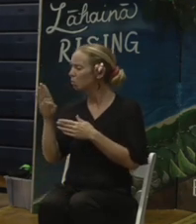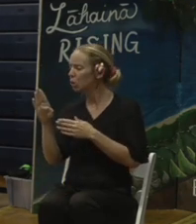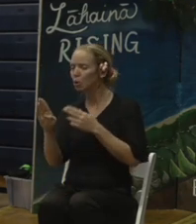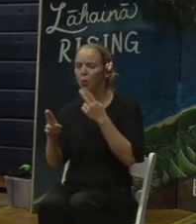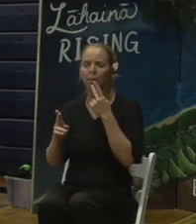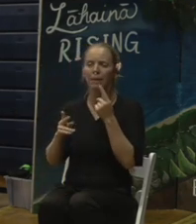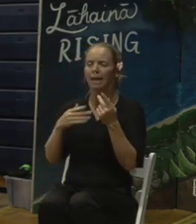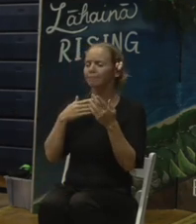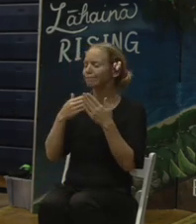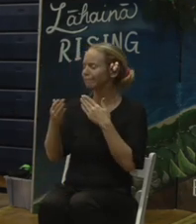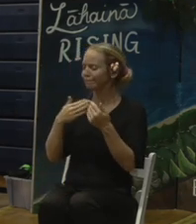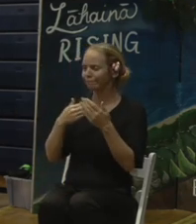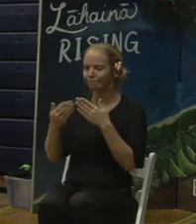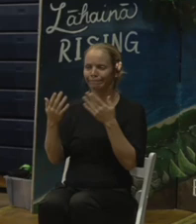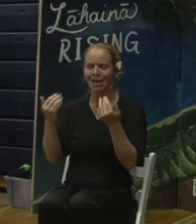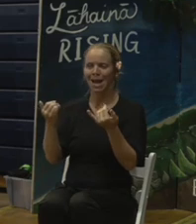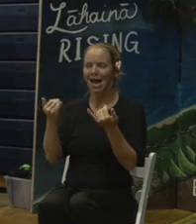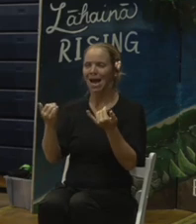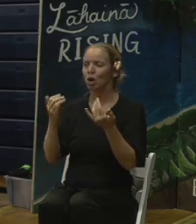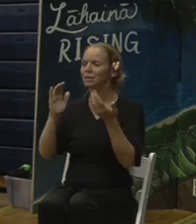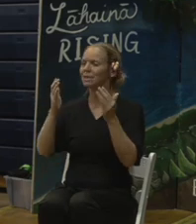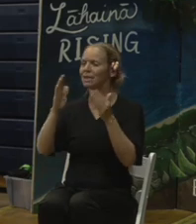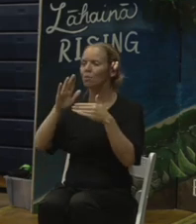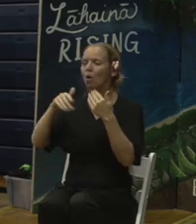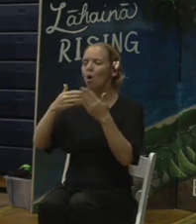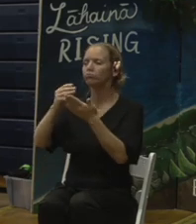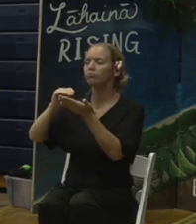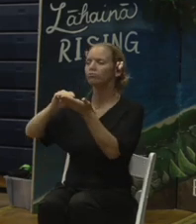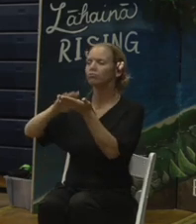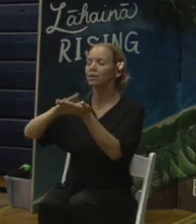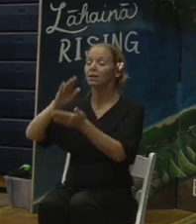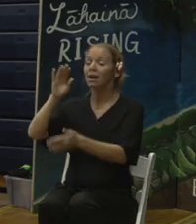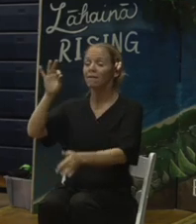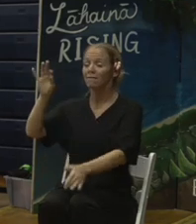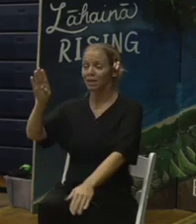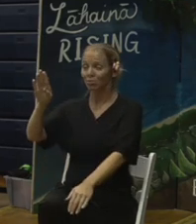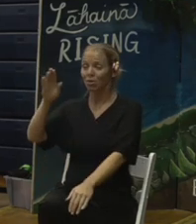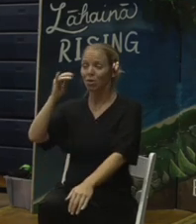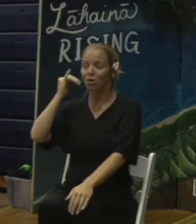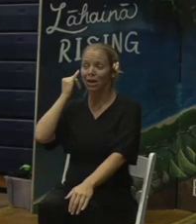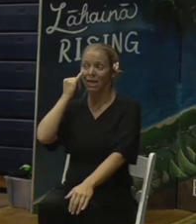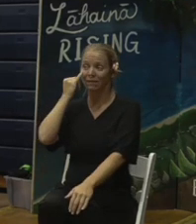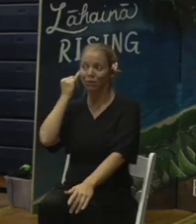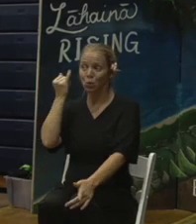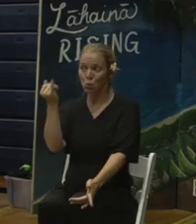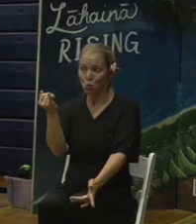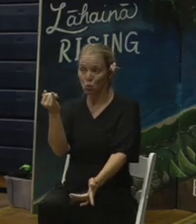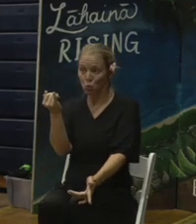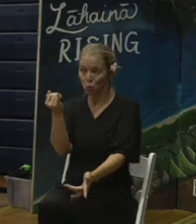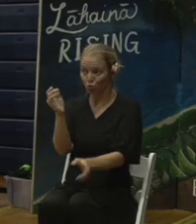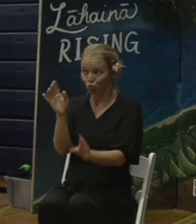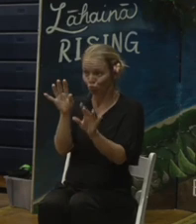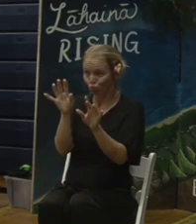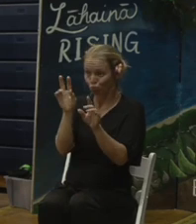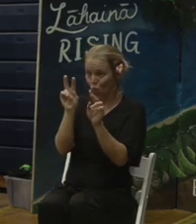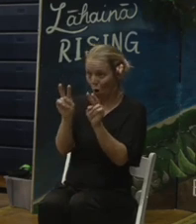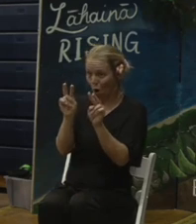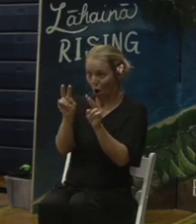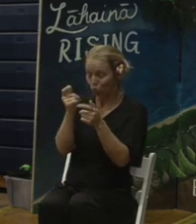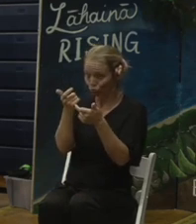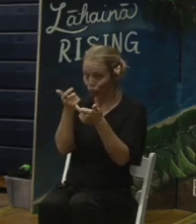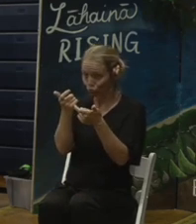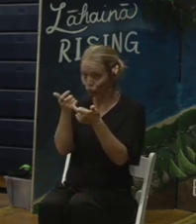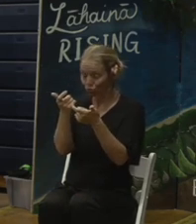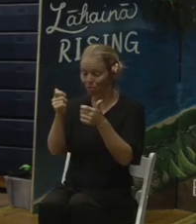was writing on any of them. Facebook, if you're watching via Facebook live stream, you can type your question in. We'll get back to you as soon as we can.